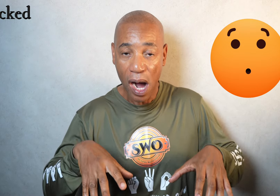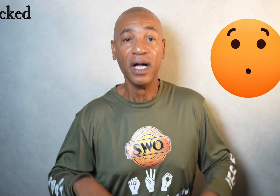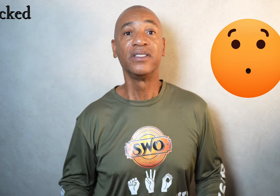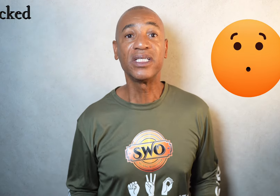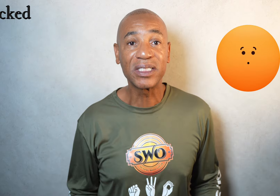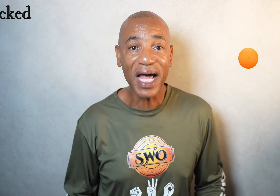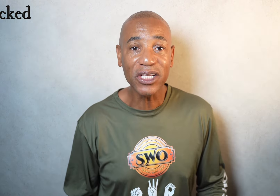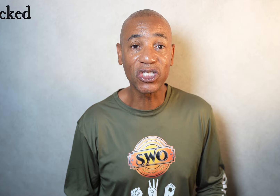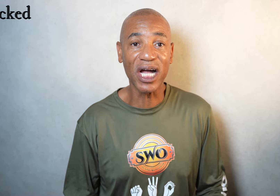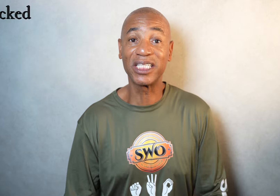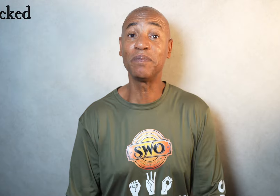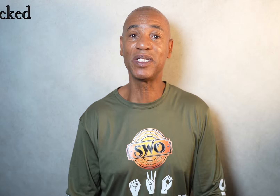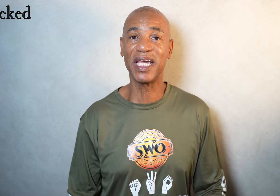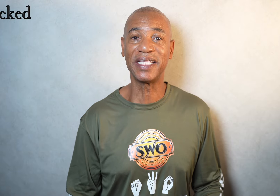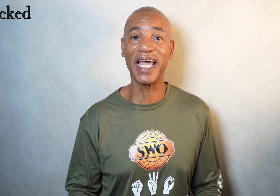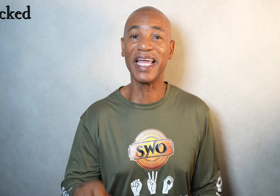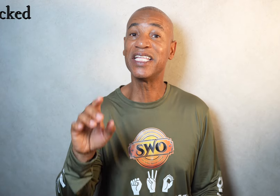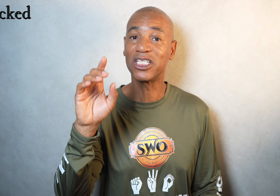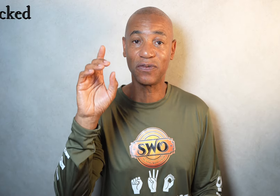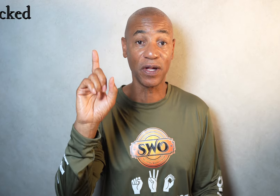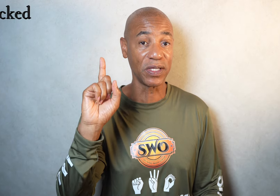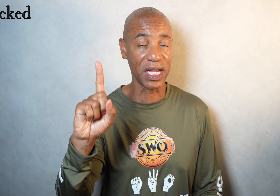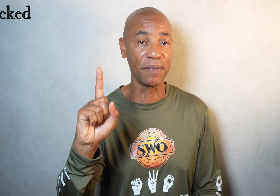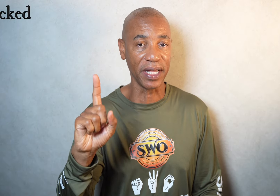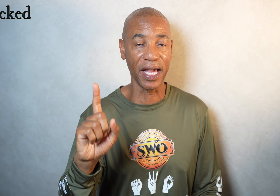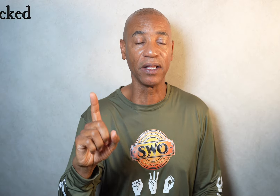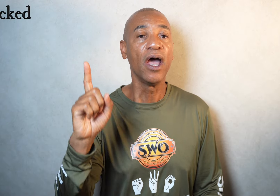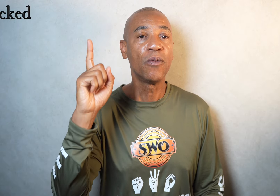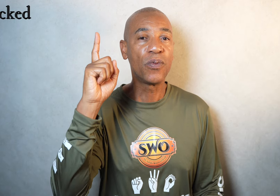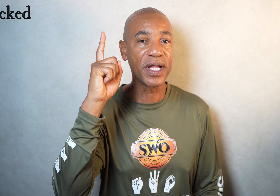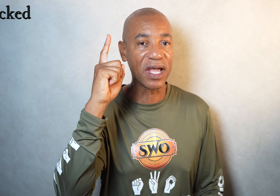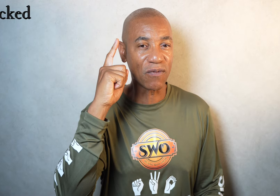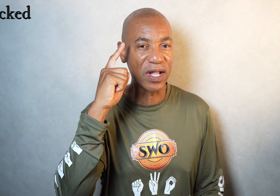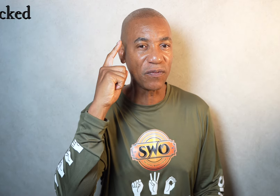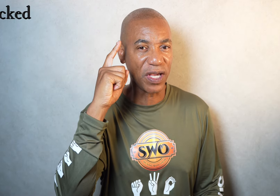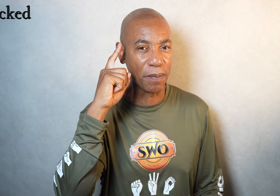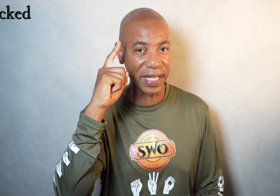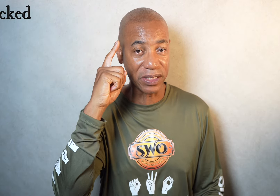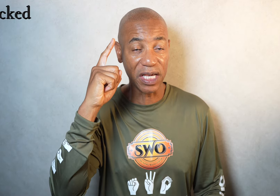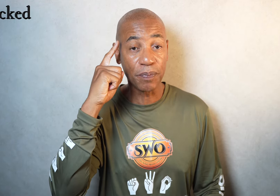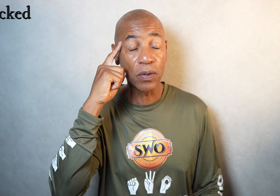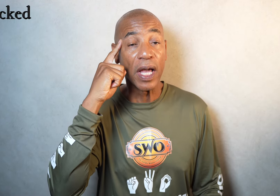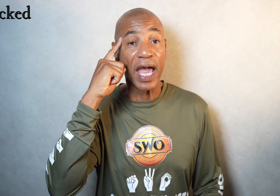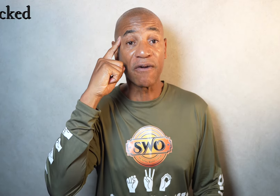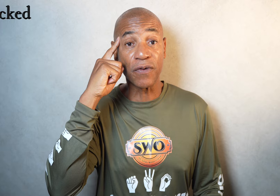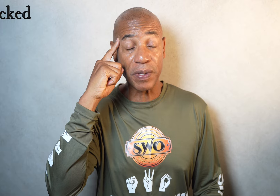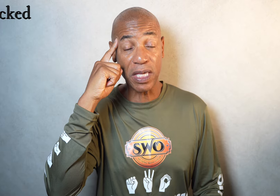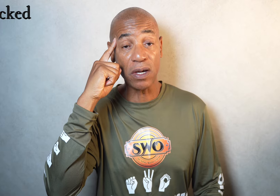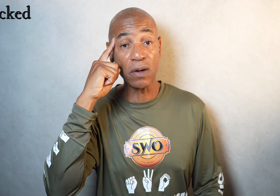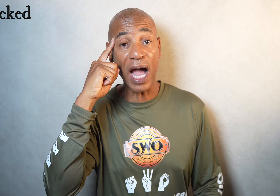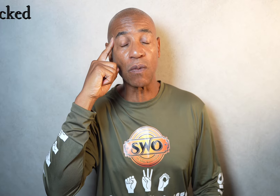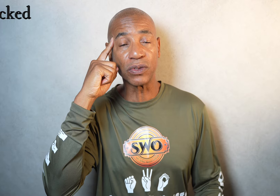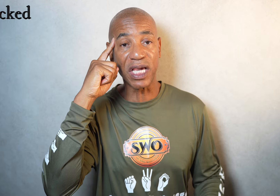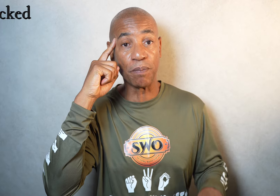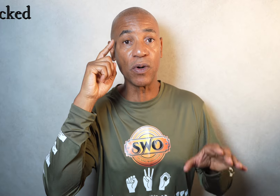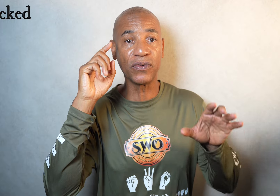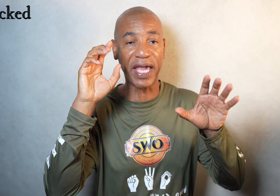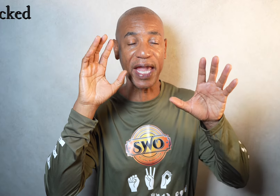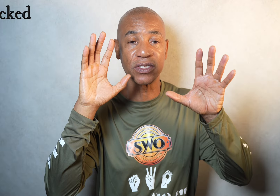To sign shocked, simply take that index finger of the dominant hand, bring that right over here by the temple. And from here, I will take both hands